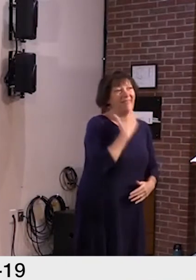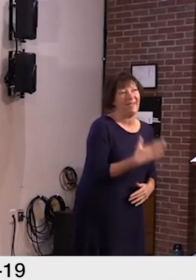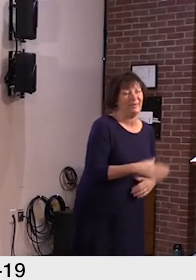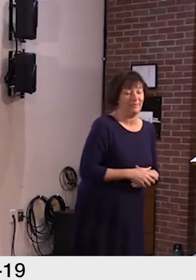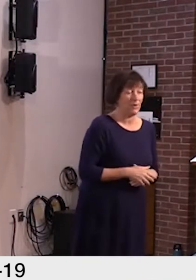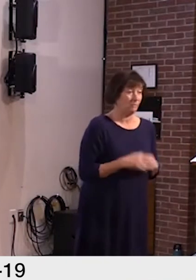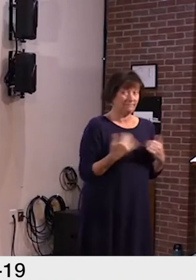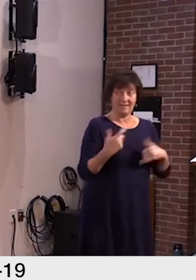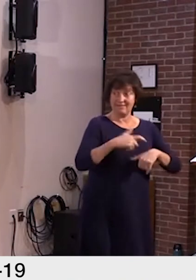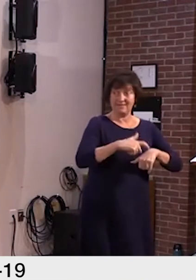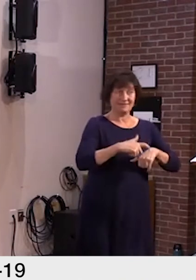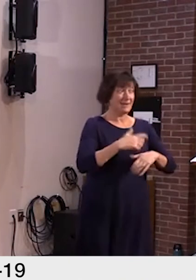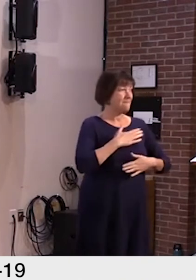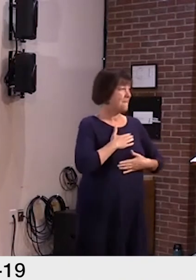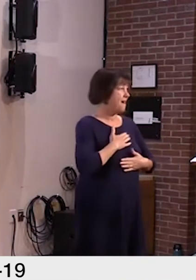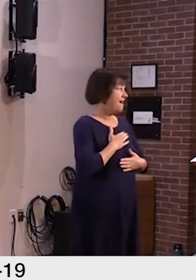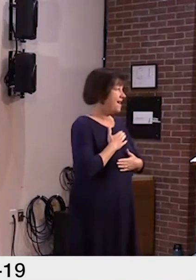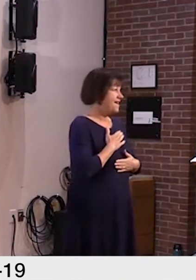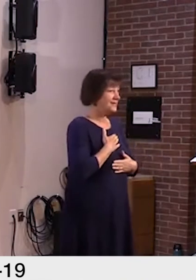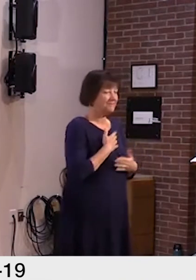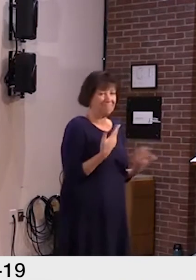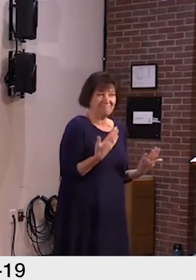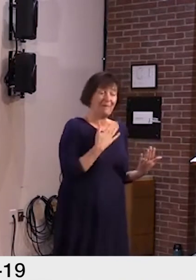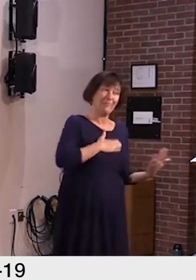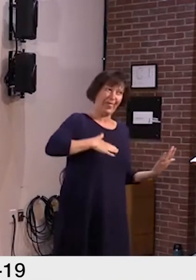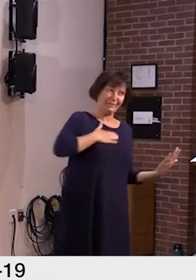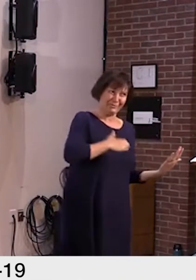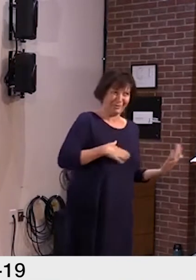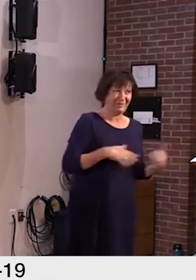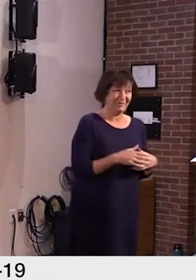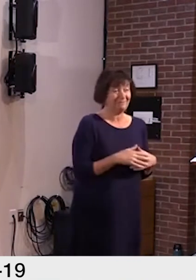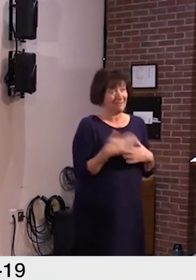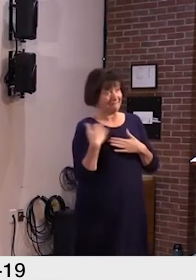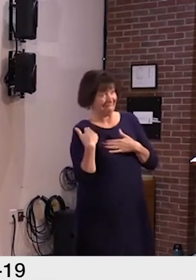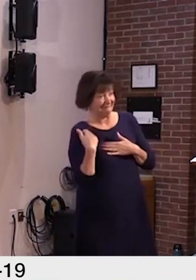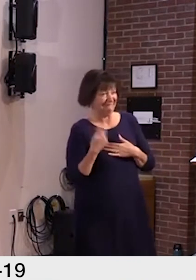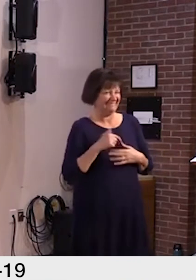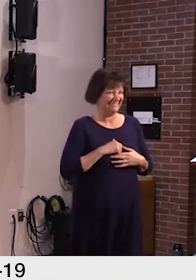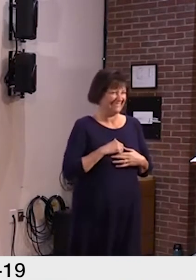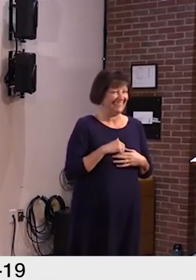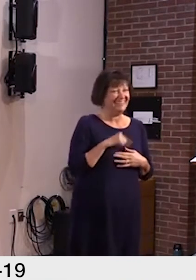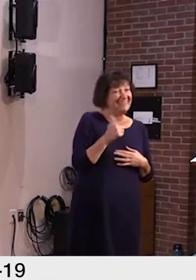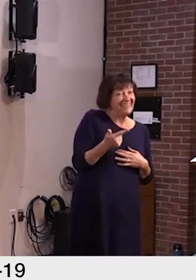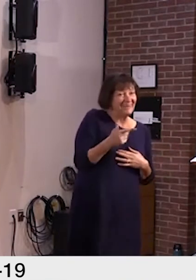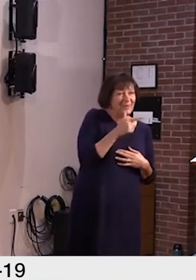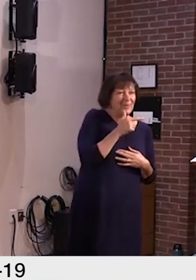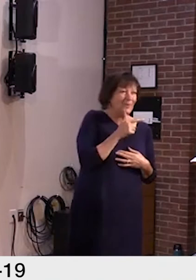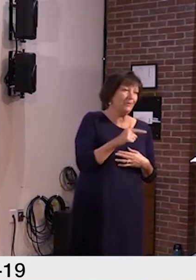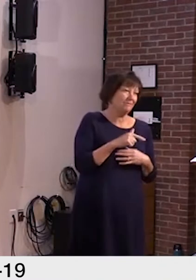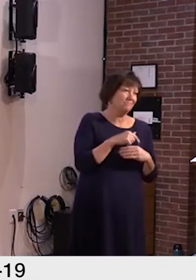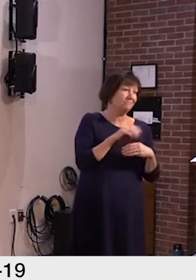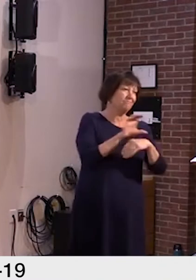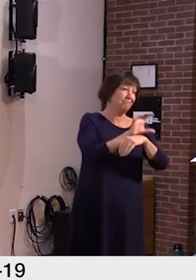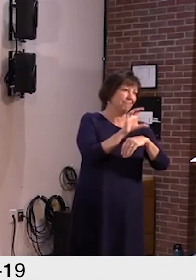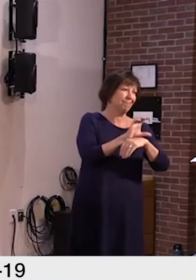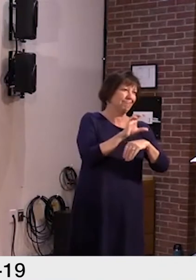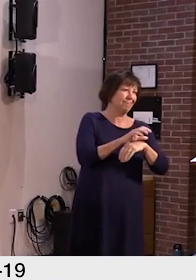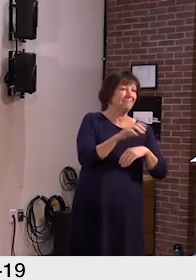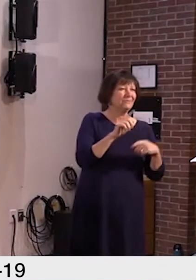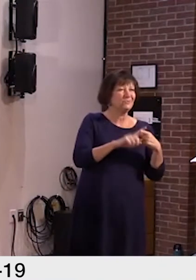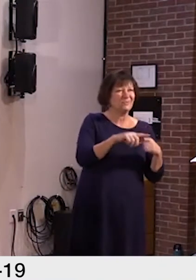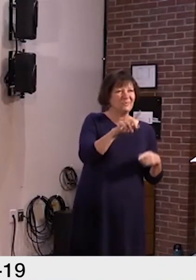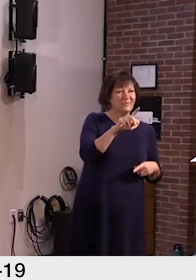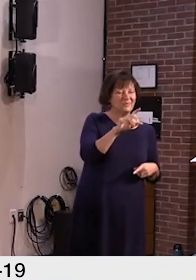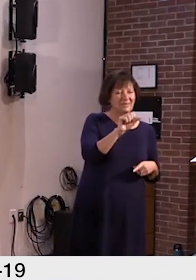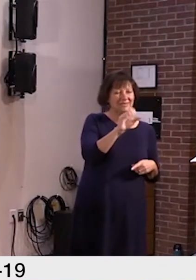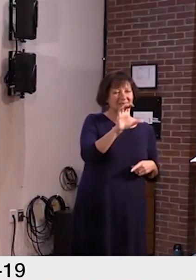At this time, it is my pleasure and responsibility to turn the virtual mic over to Secretary